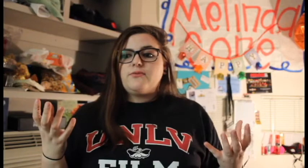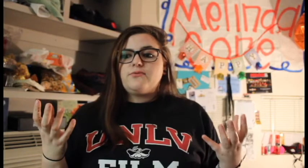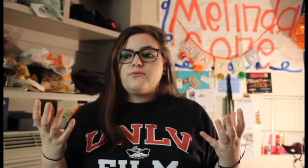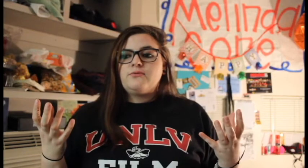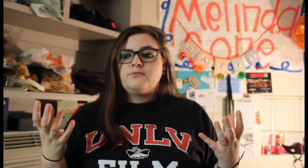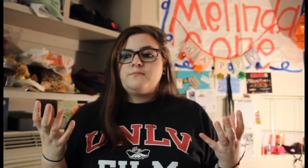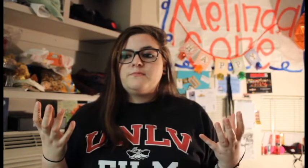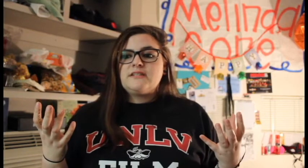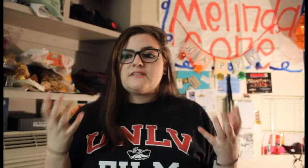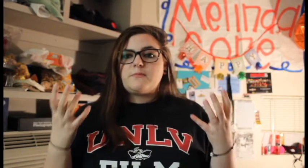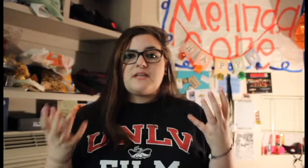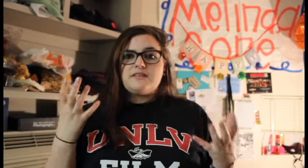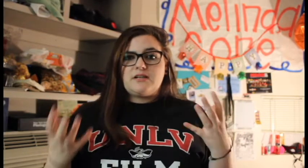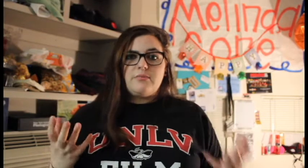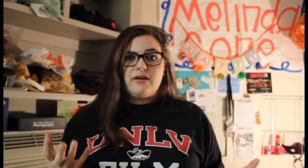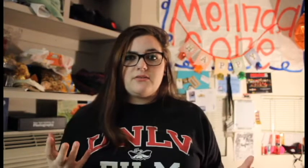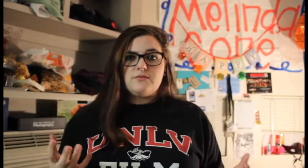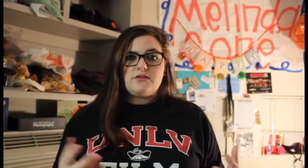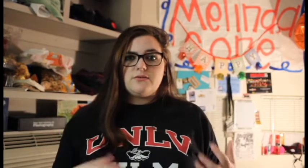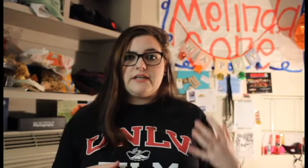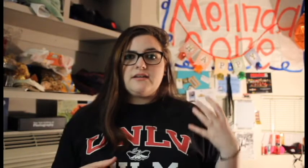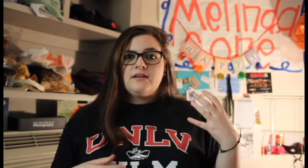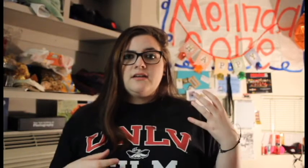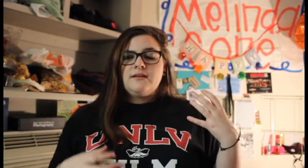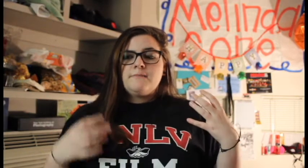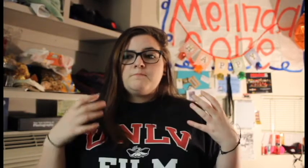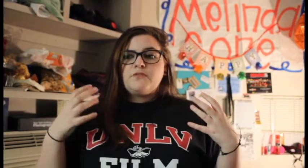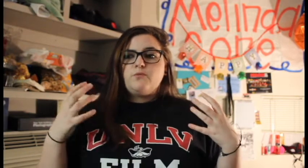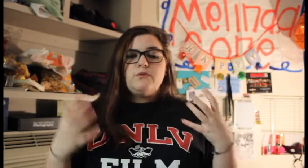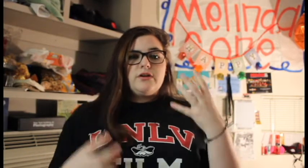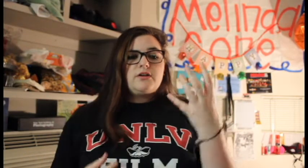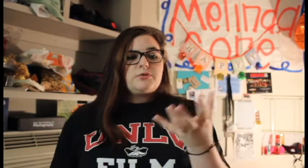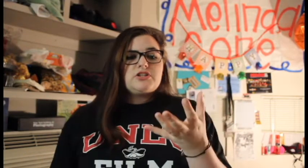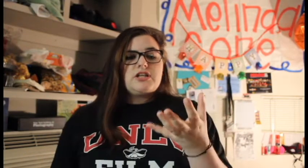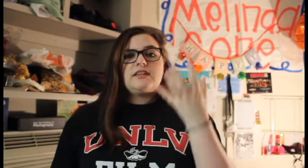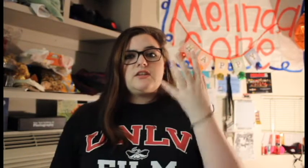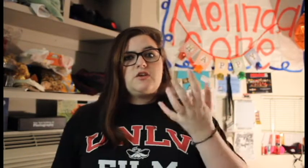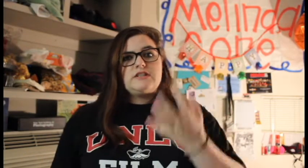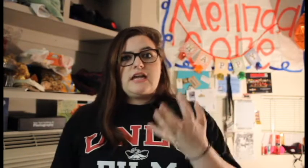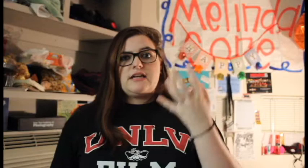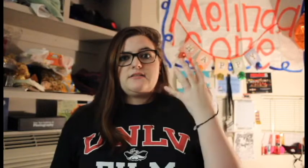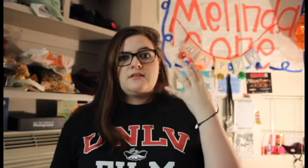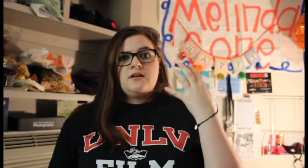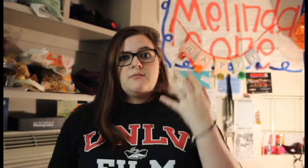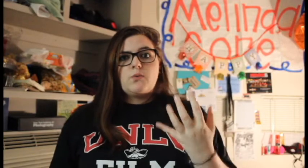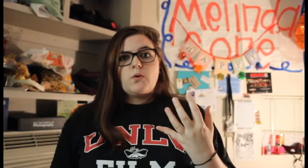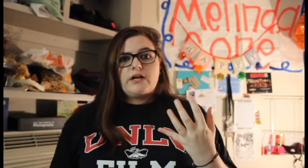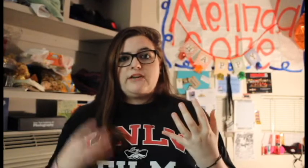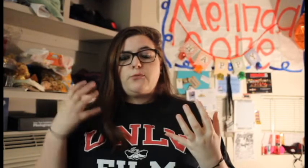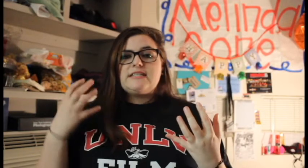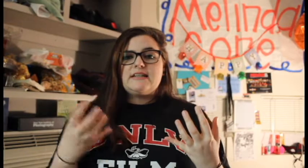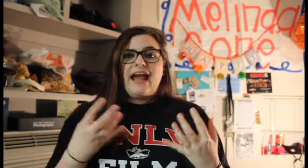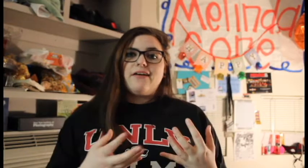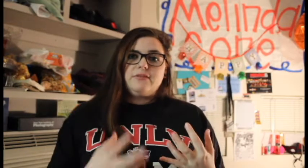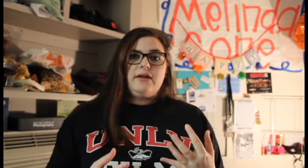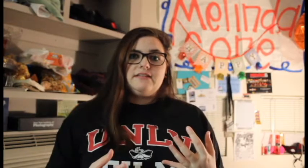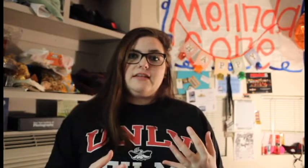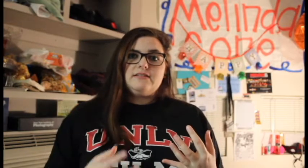something to compare them to. Like we wouldn't appreciate the good days more if we didn't have the bad days.